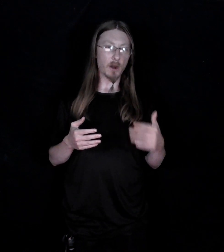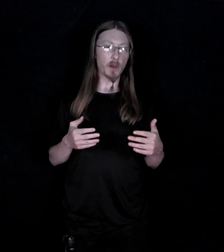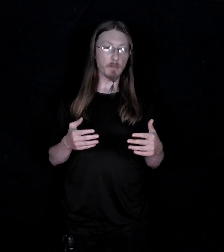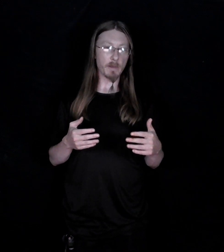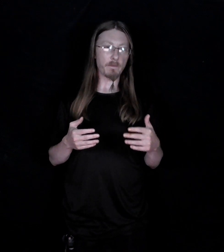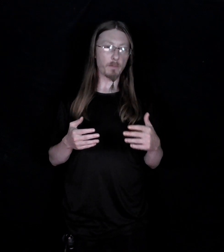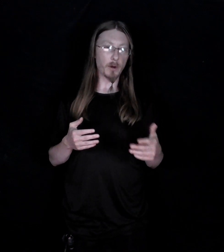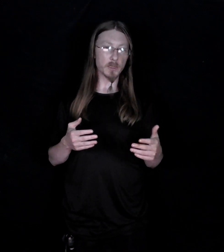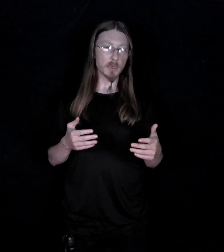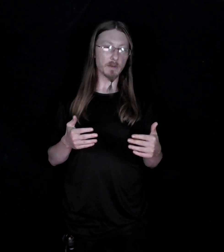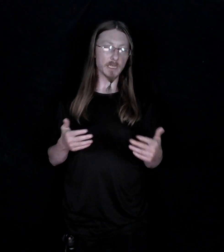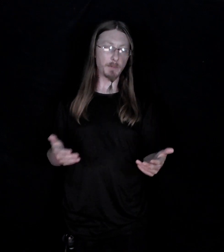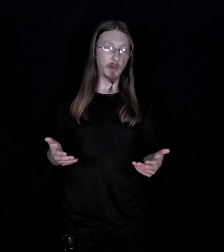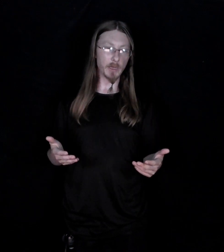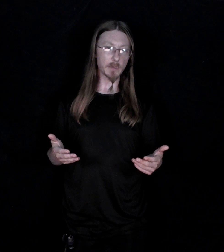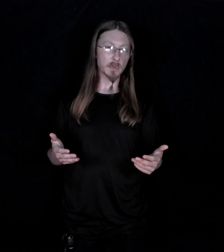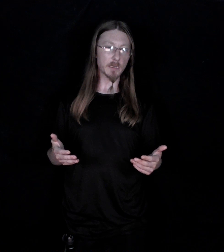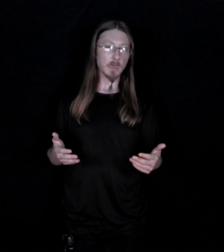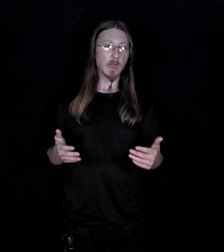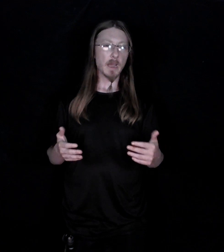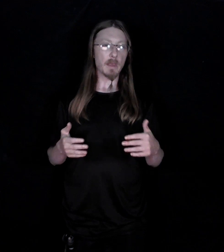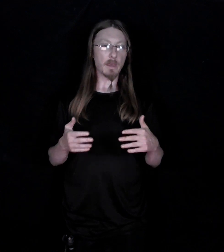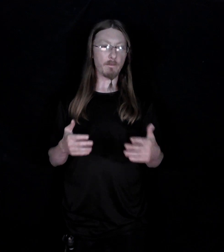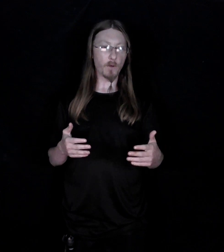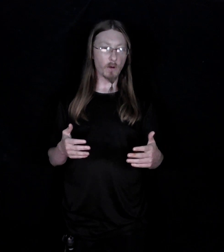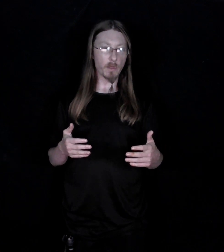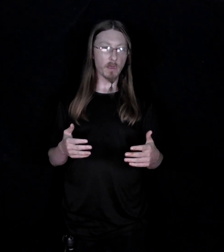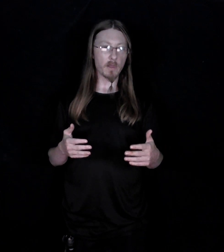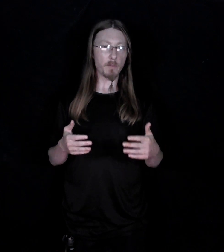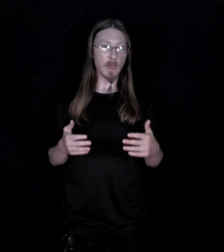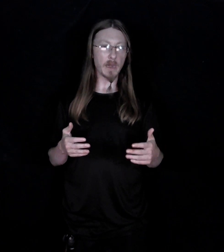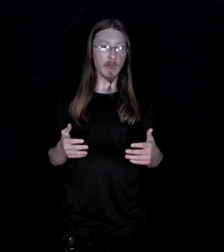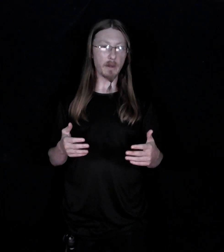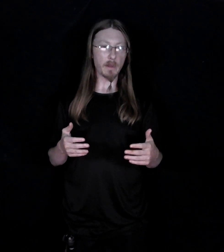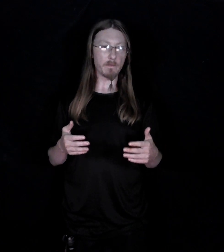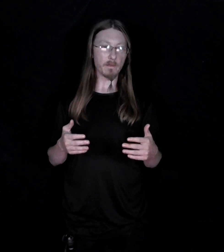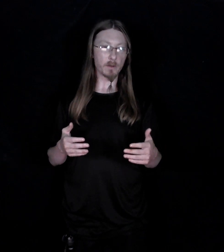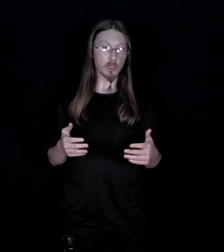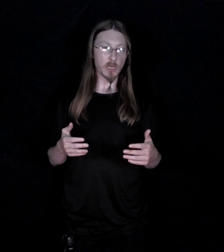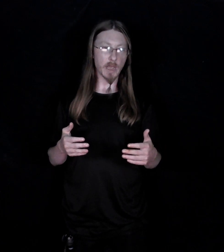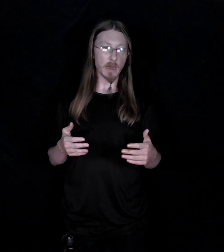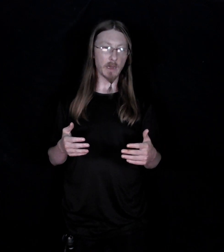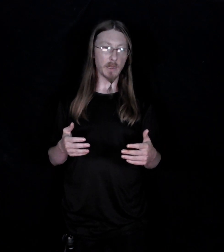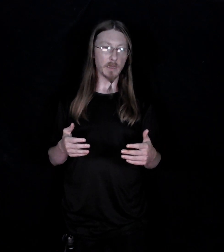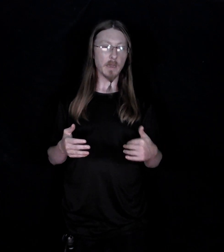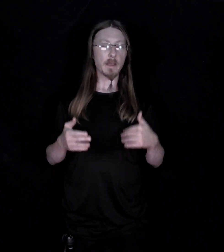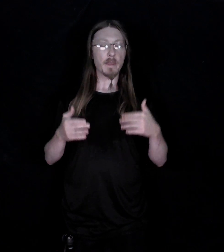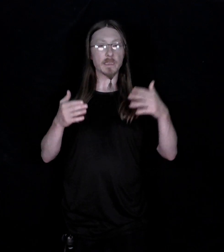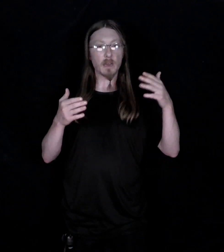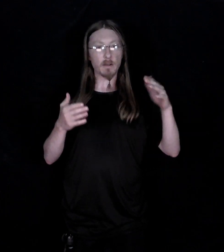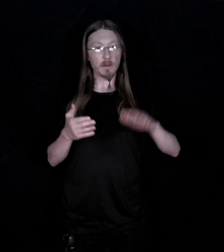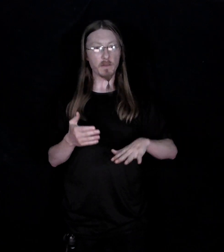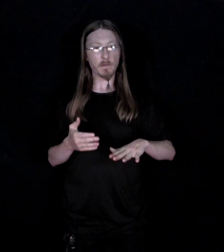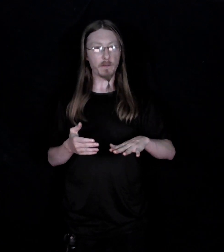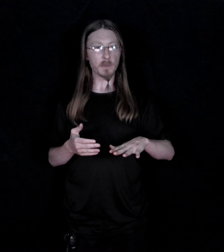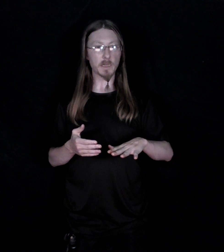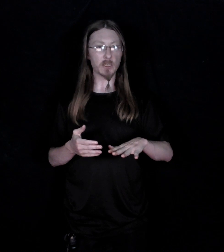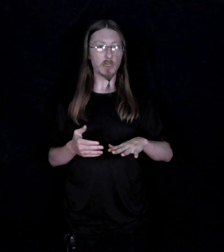argument from personal experience. then fourth the metanarrative of Christianity. That's all under the first section